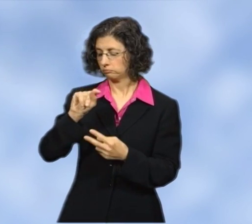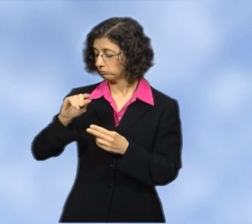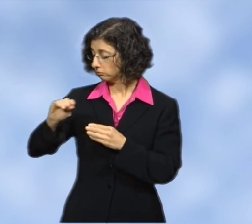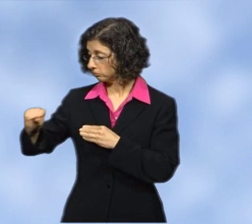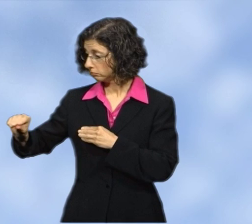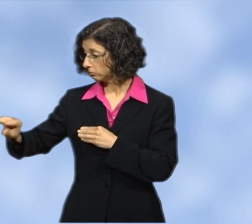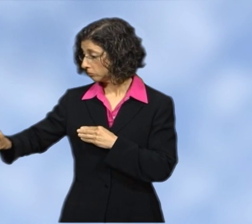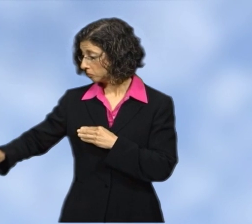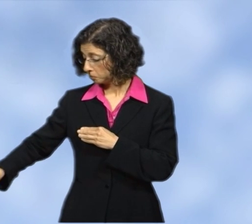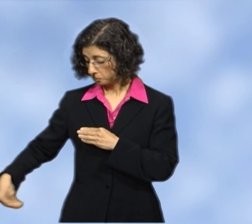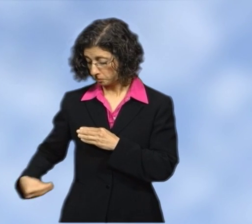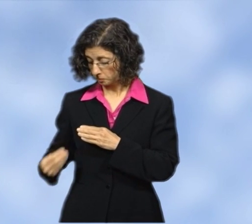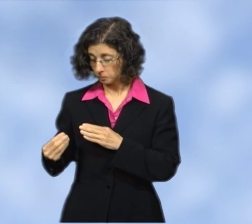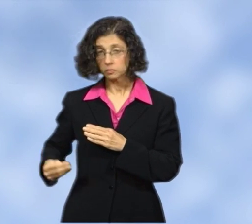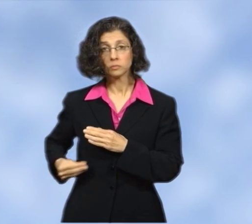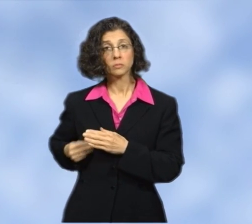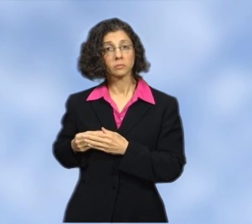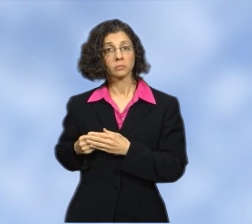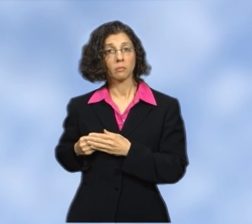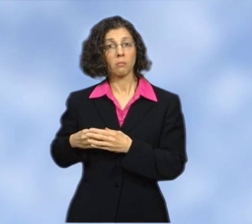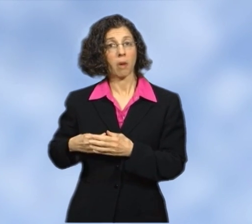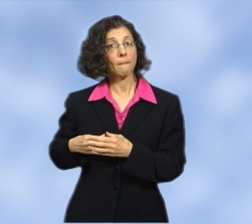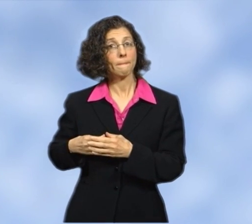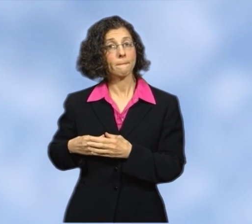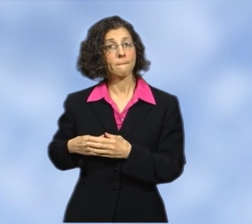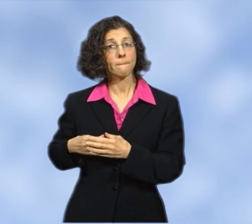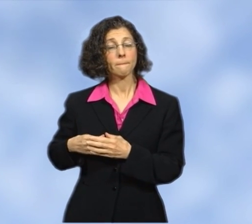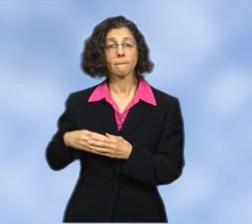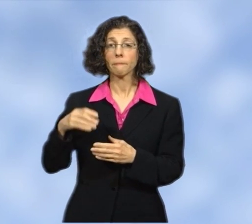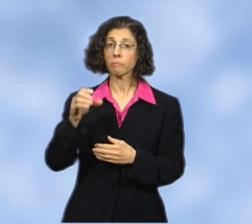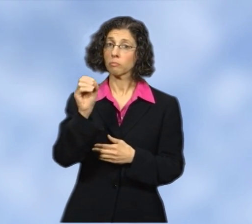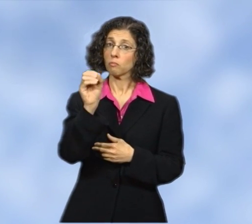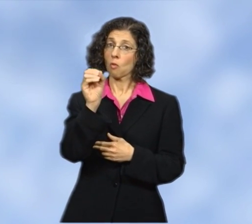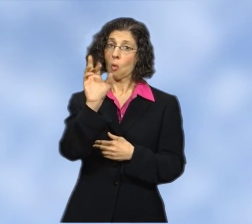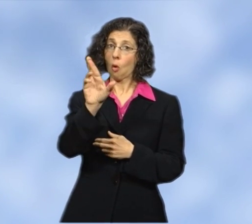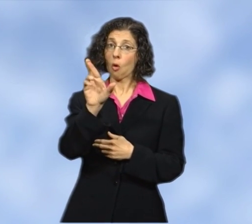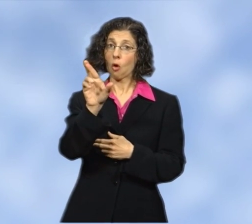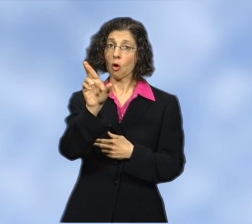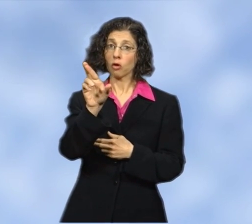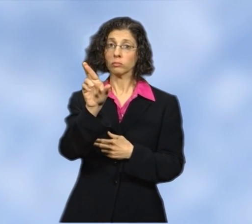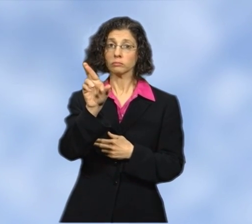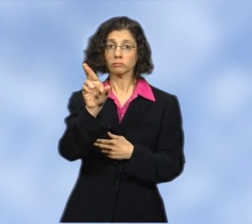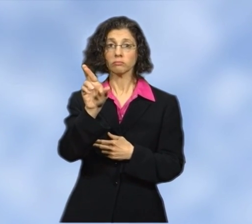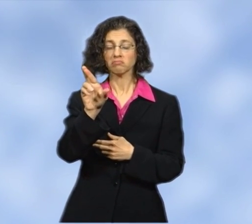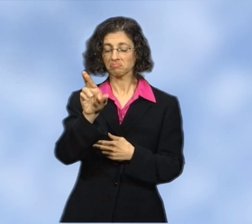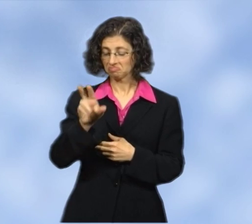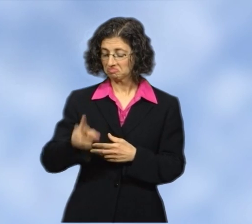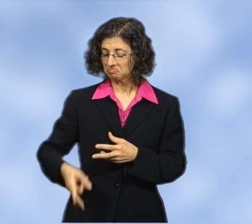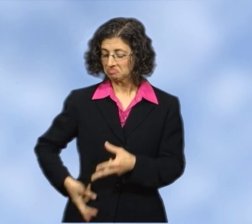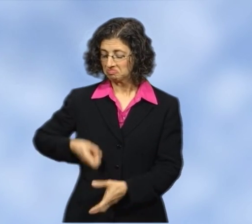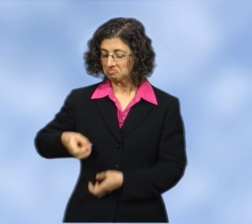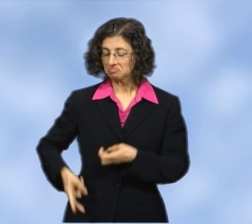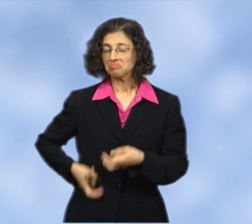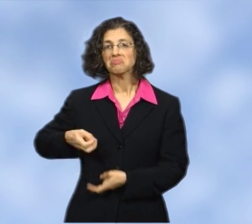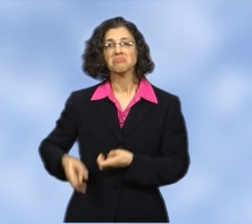or the